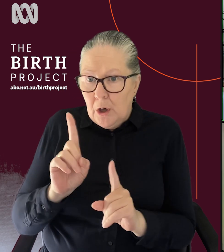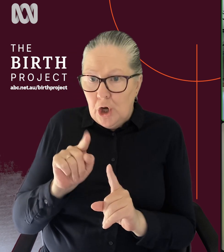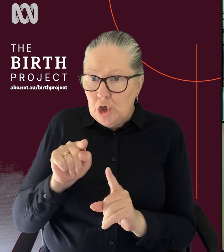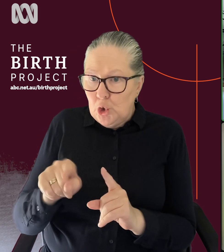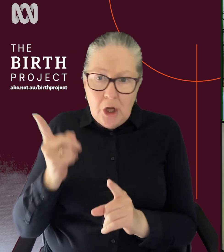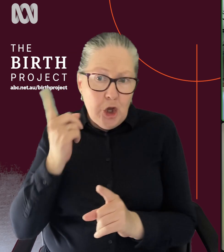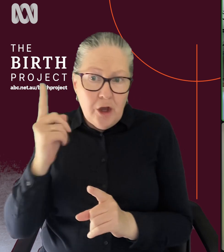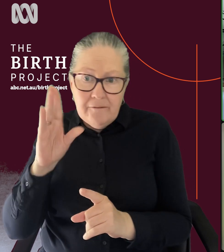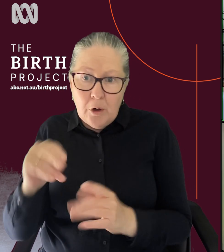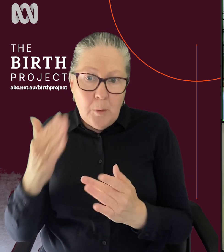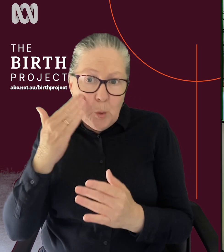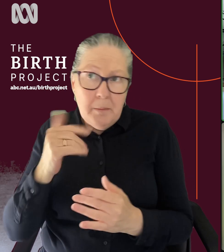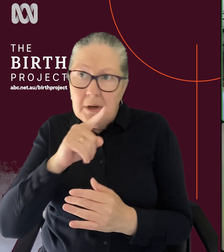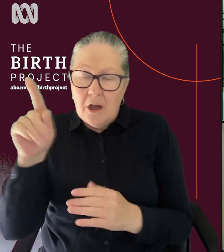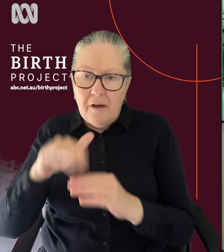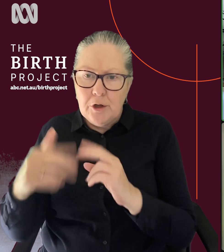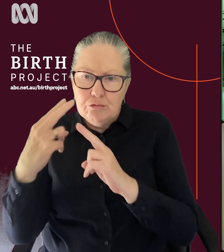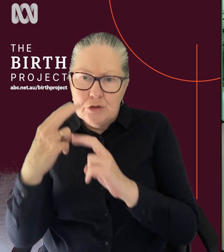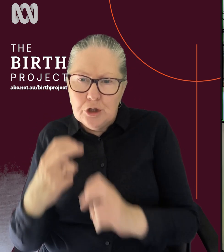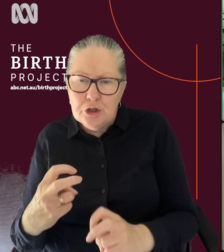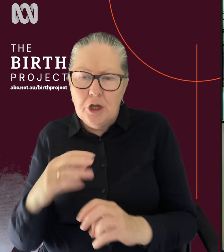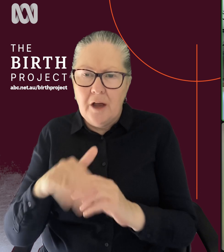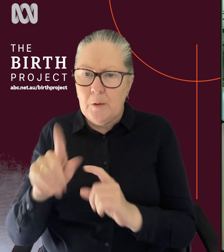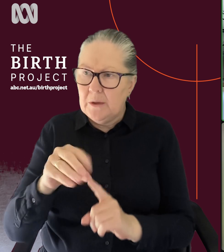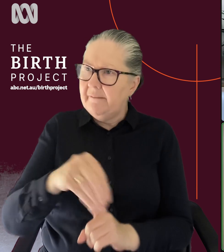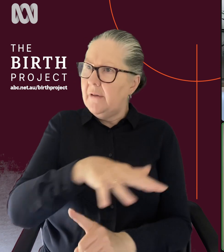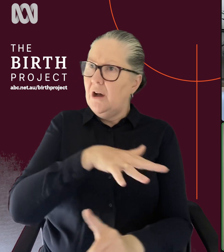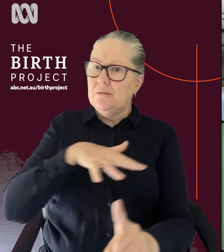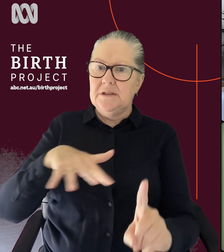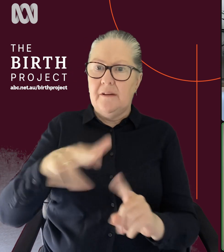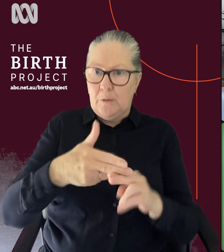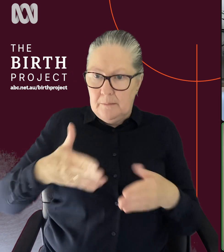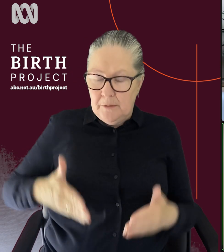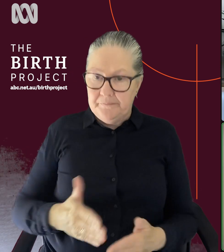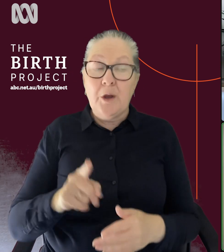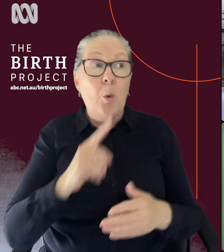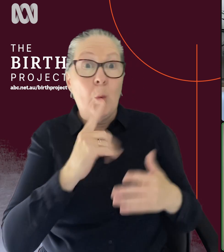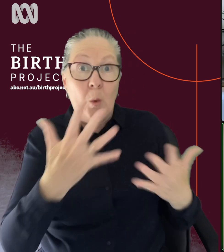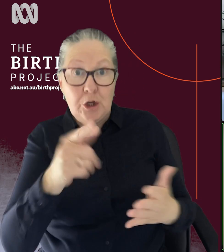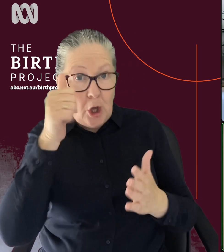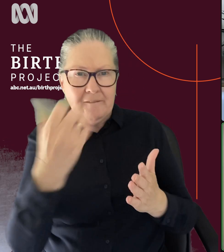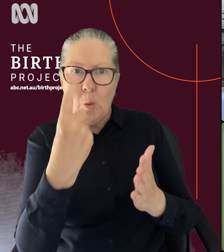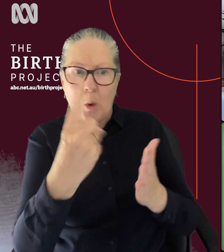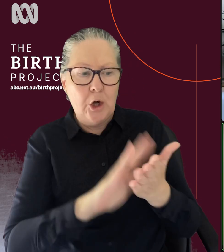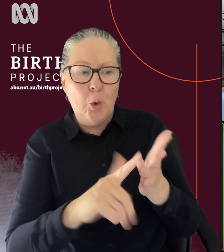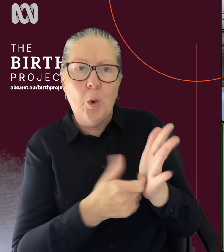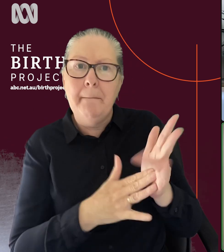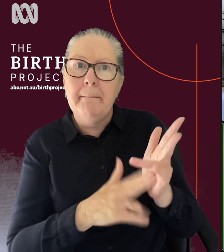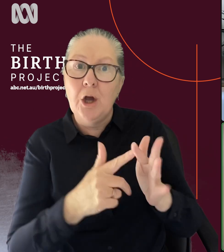you hear from women about the research around that? Yeah. Well, the main hormone that drives contractions and helps the labour progress